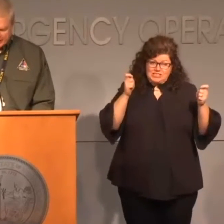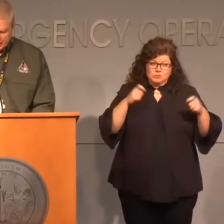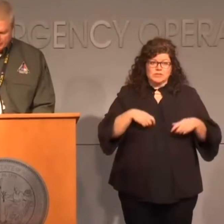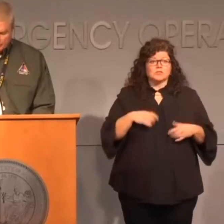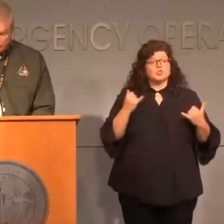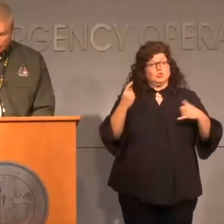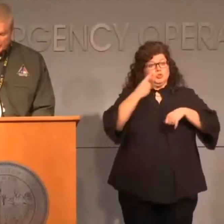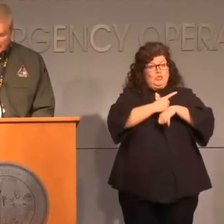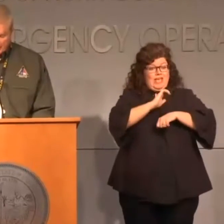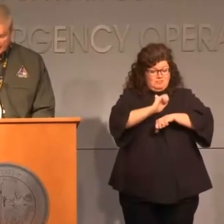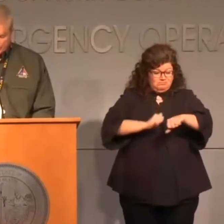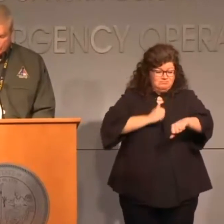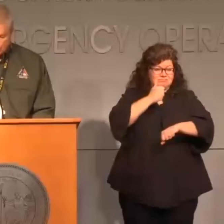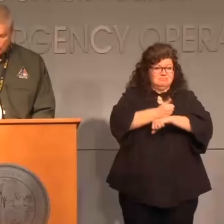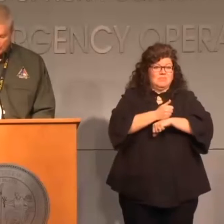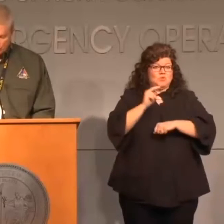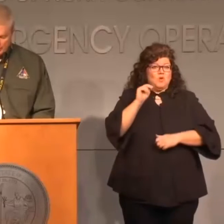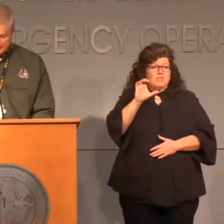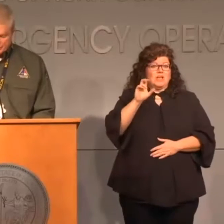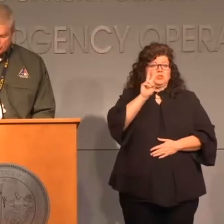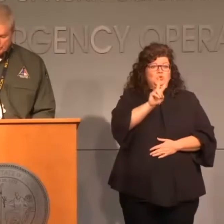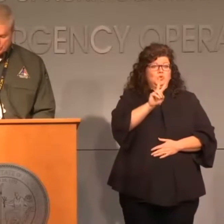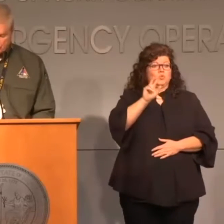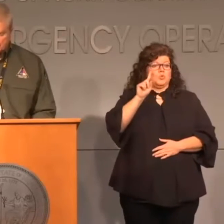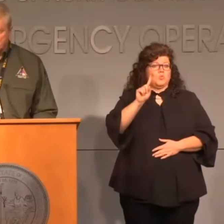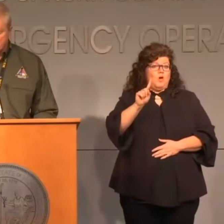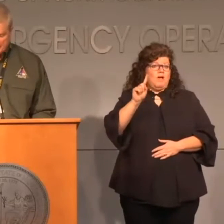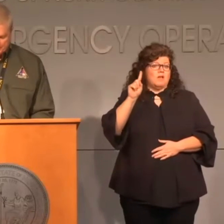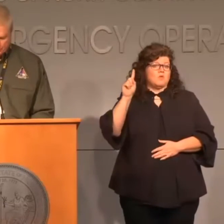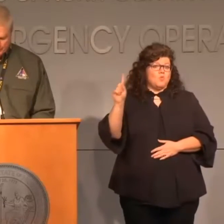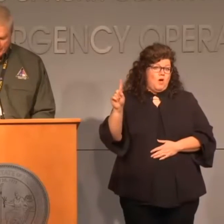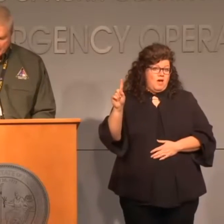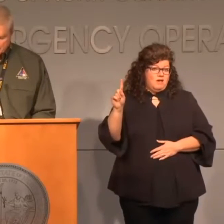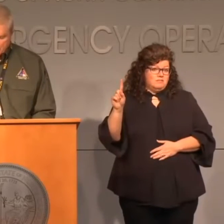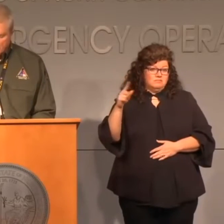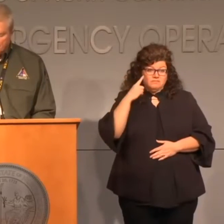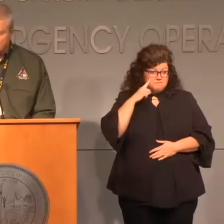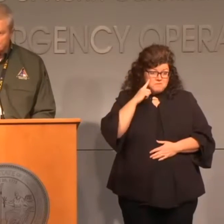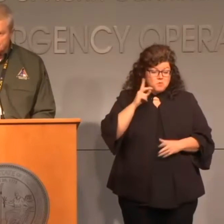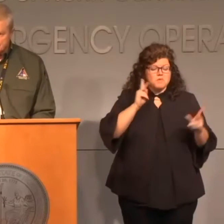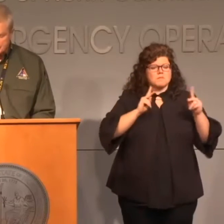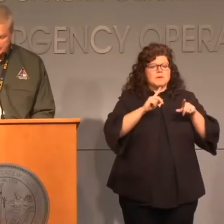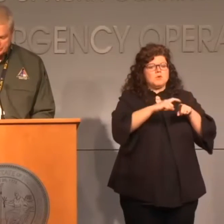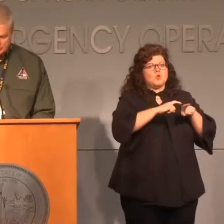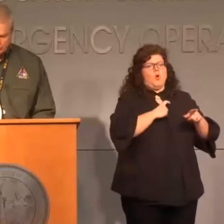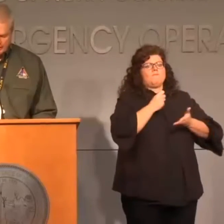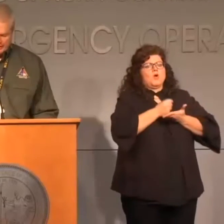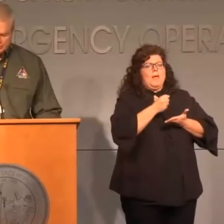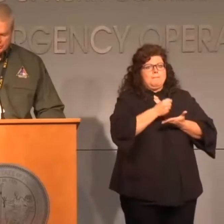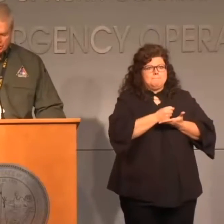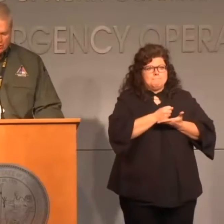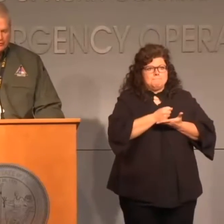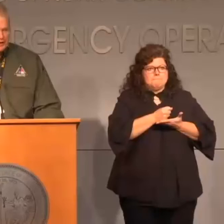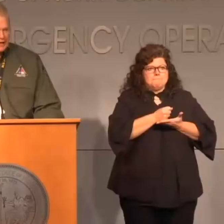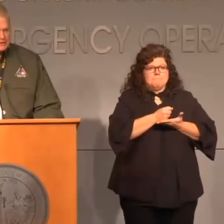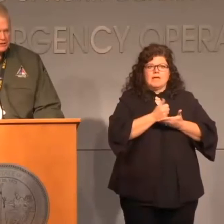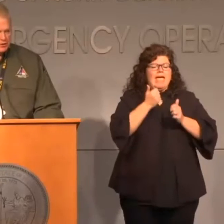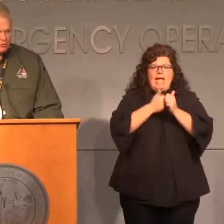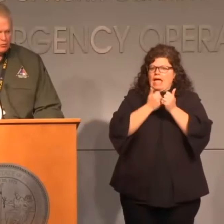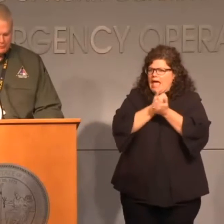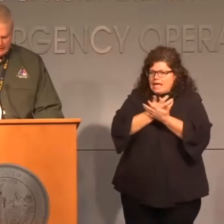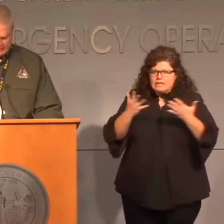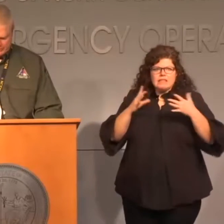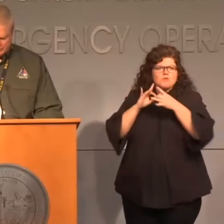are standing up North Carolina 2-1-1 as a resource for people to call for assistance related to the COVID